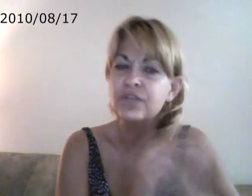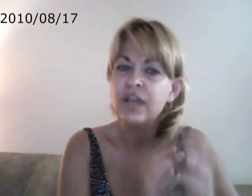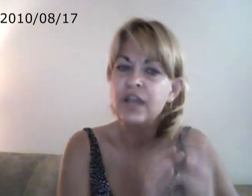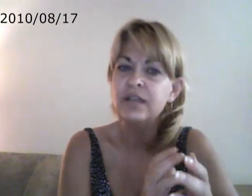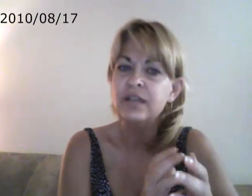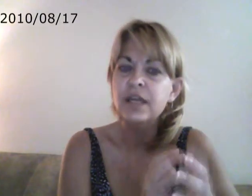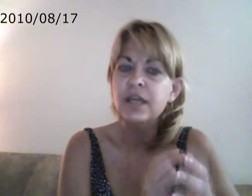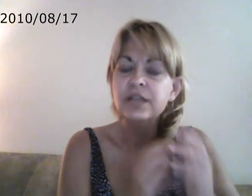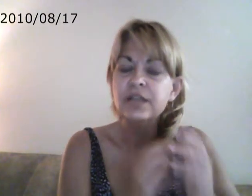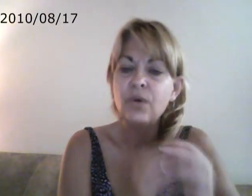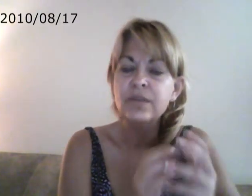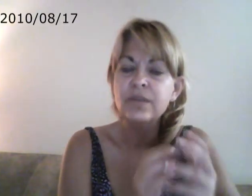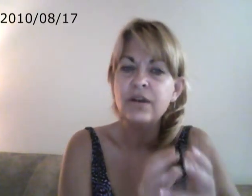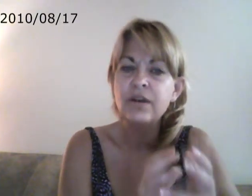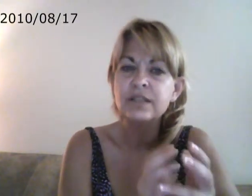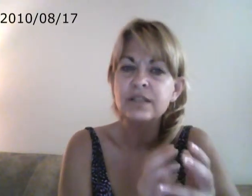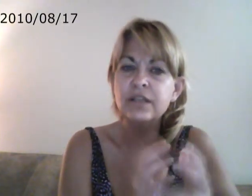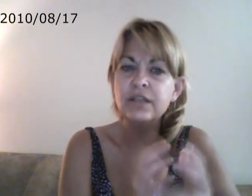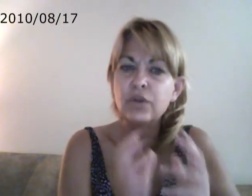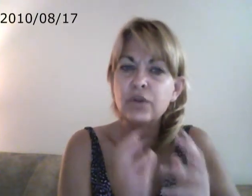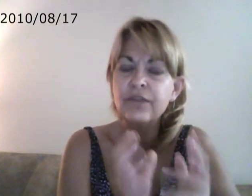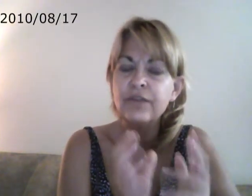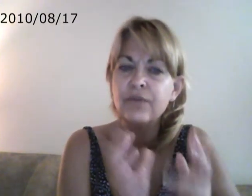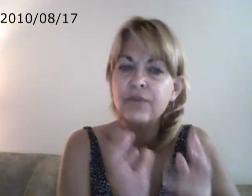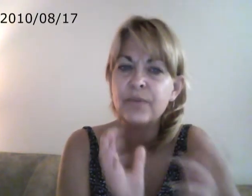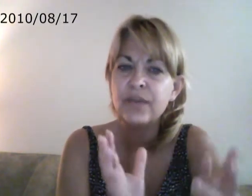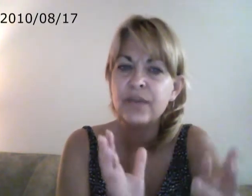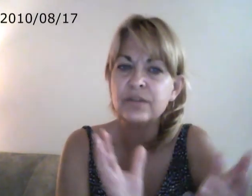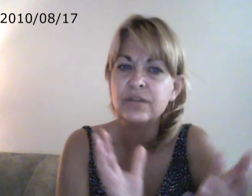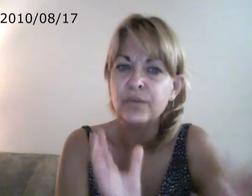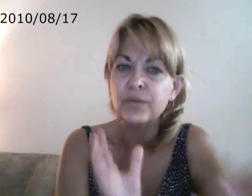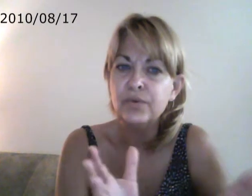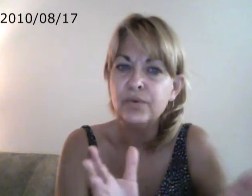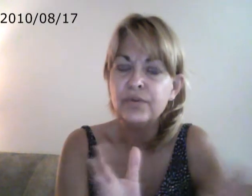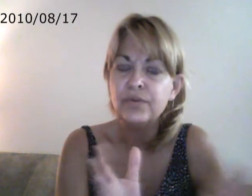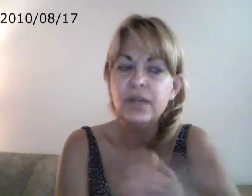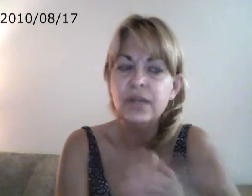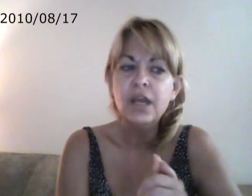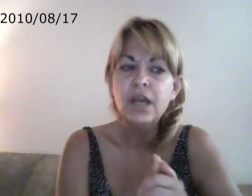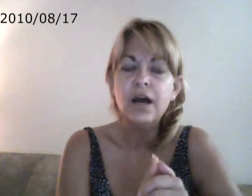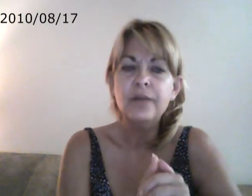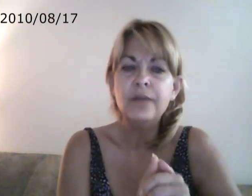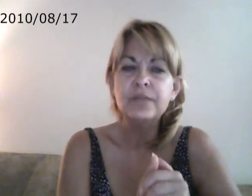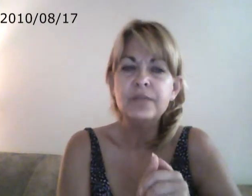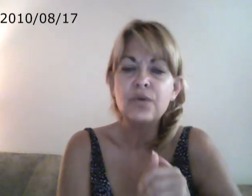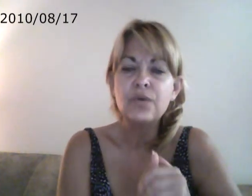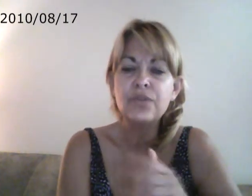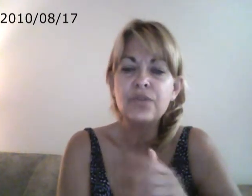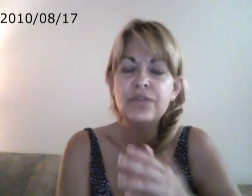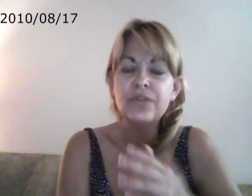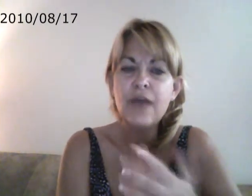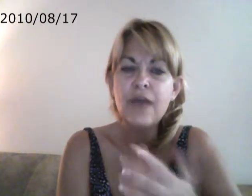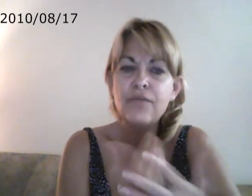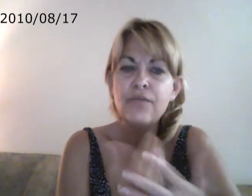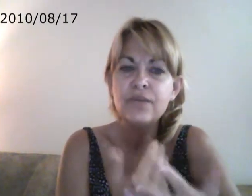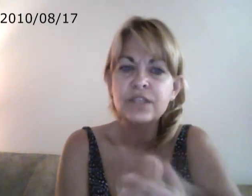child is always constantly looking for parental approval. So that will force the